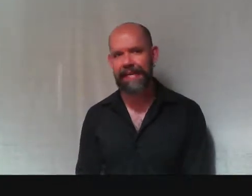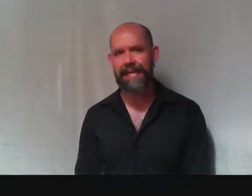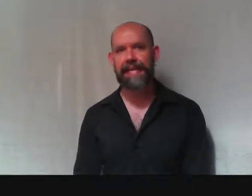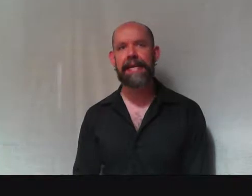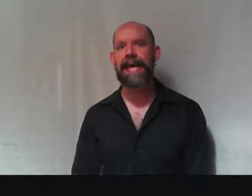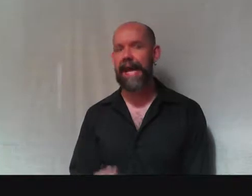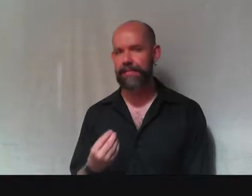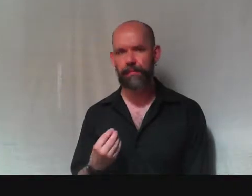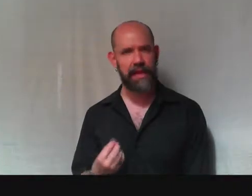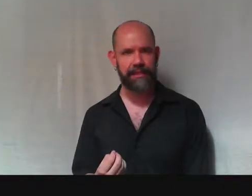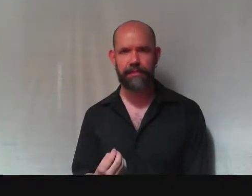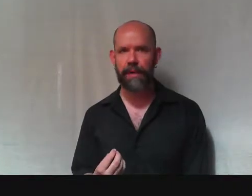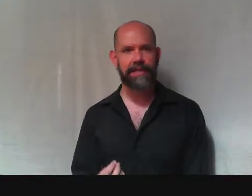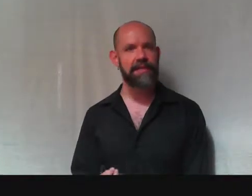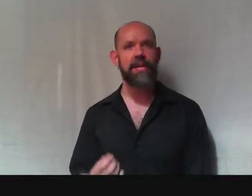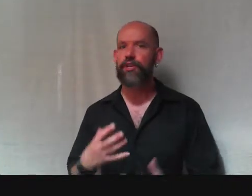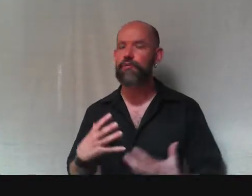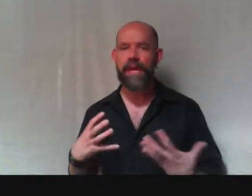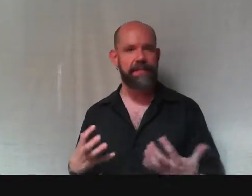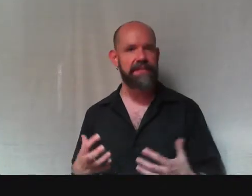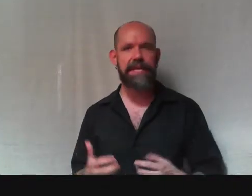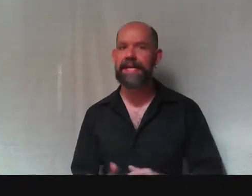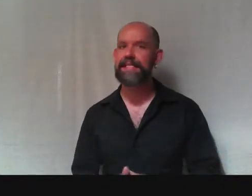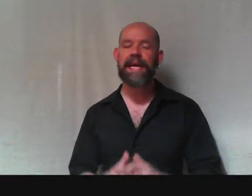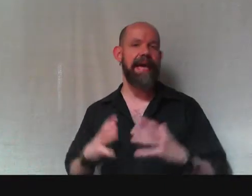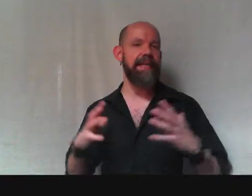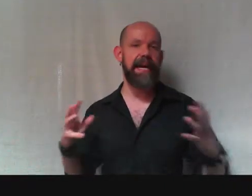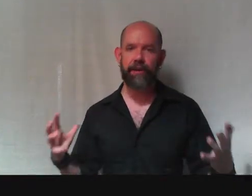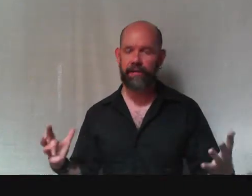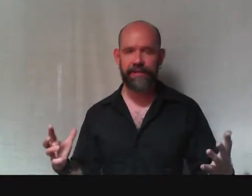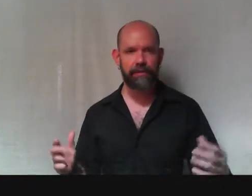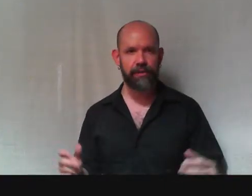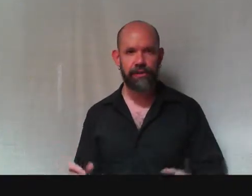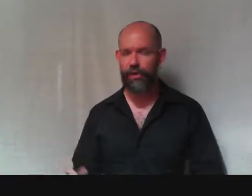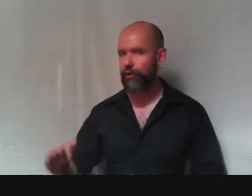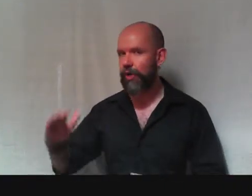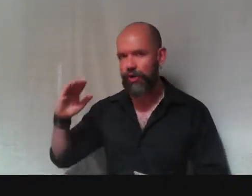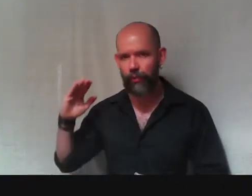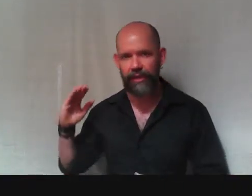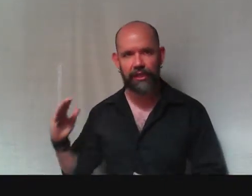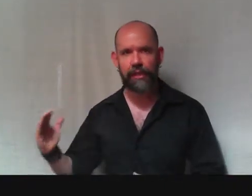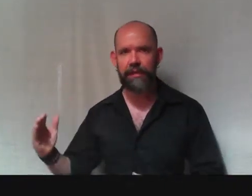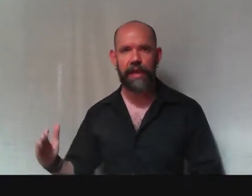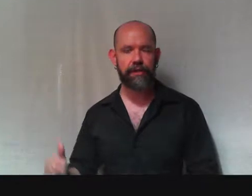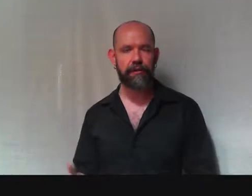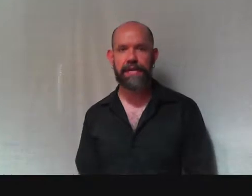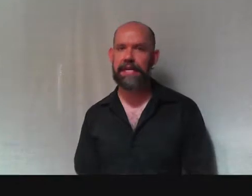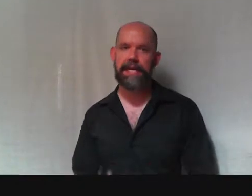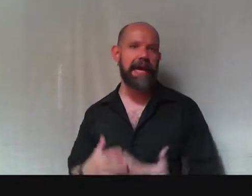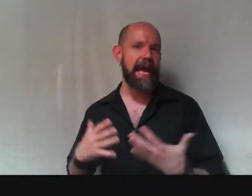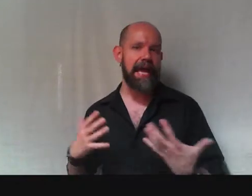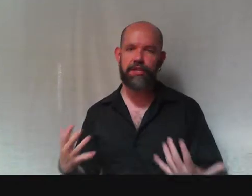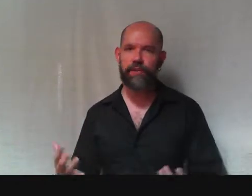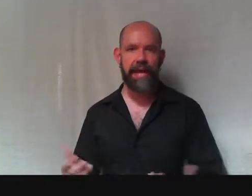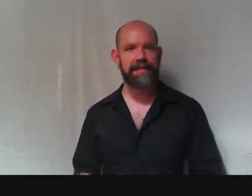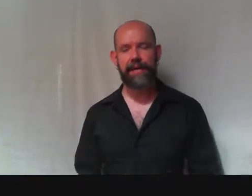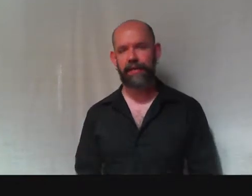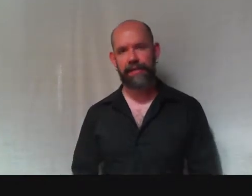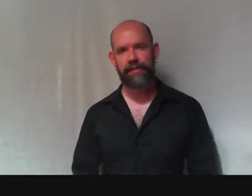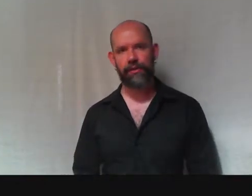thinking has blind spots. You make mistakes, and they are invisible to you. You reach a limit on your thinking, and you can't tell that it's your